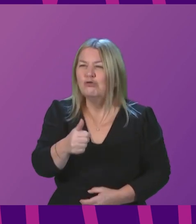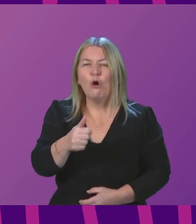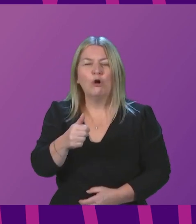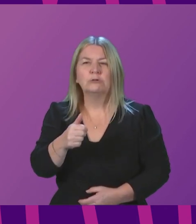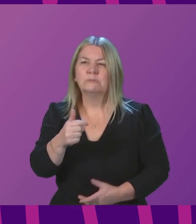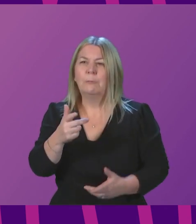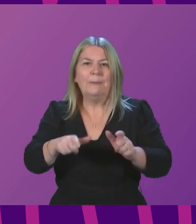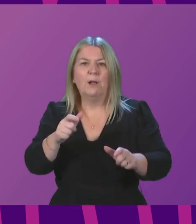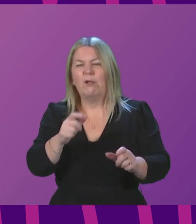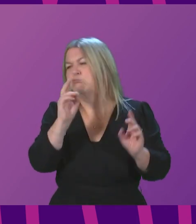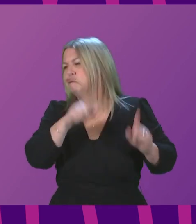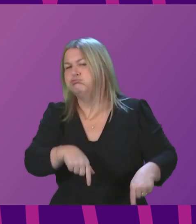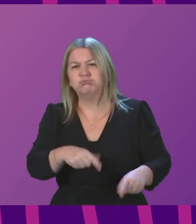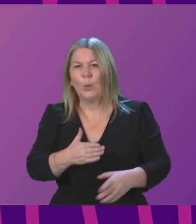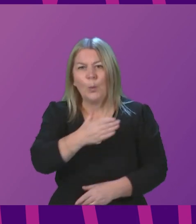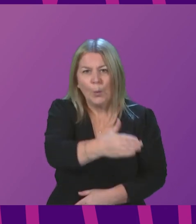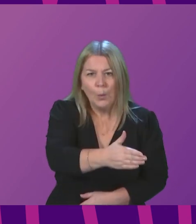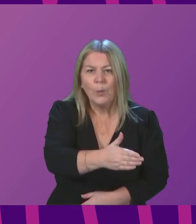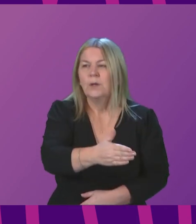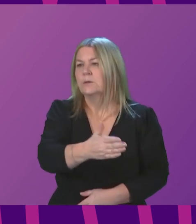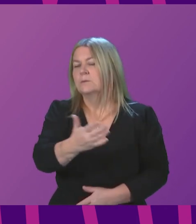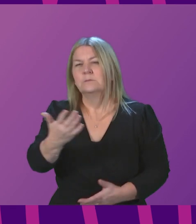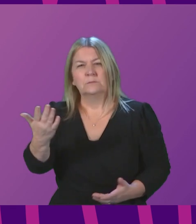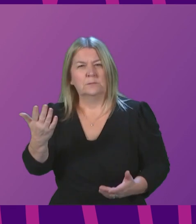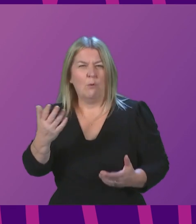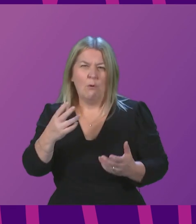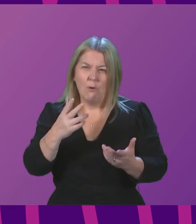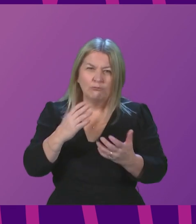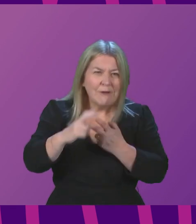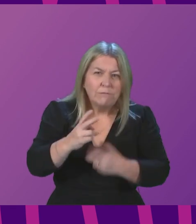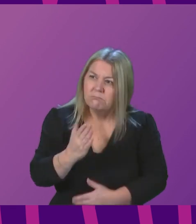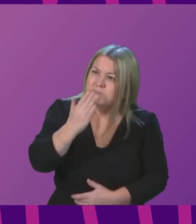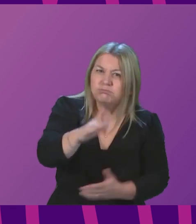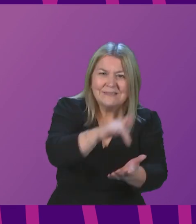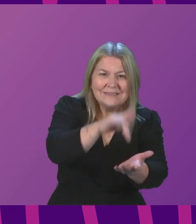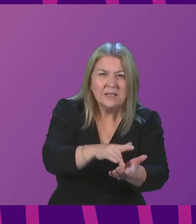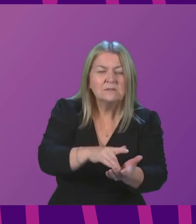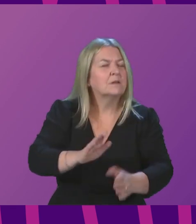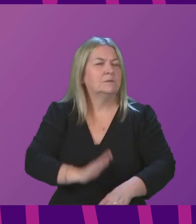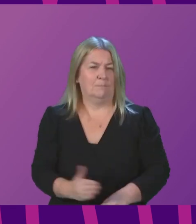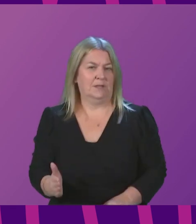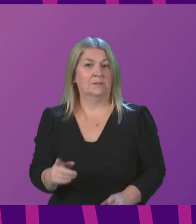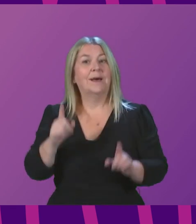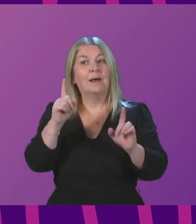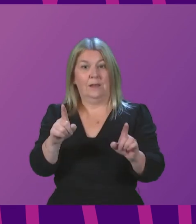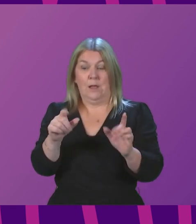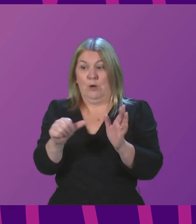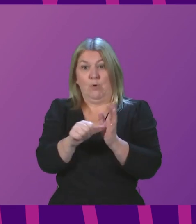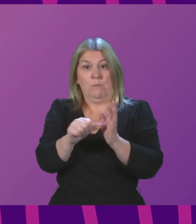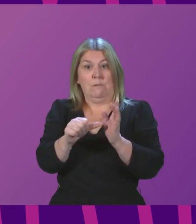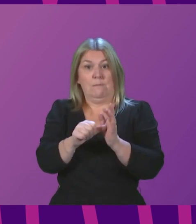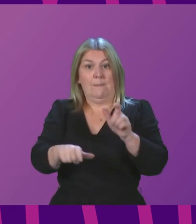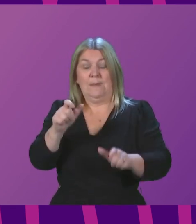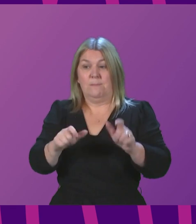clinics where the geography doesn't support them. Many members have raised in this chamber before the difficulty some people have in travelling to mass